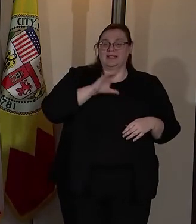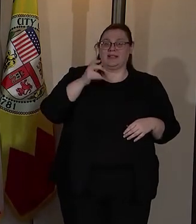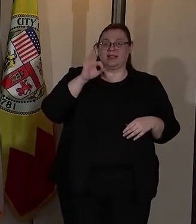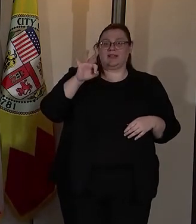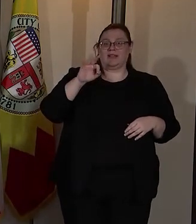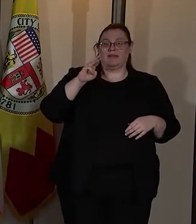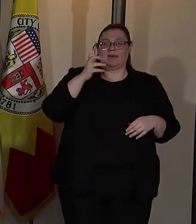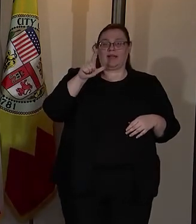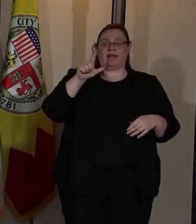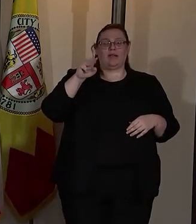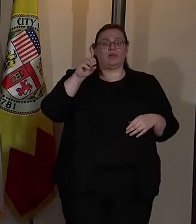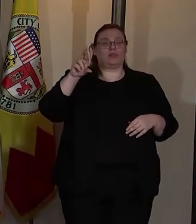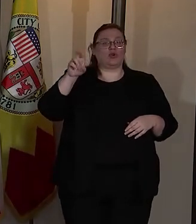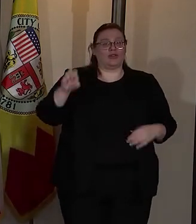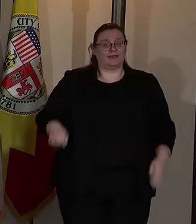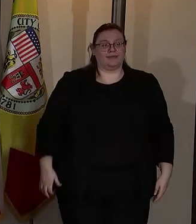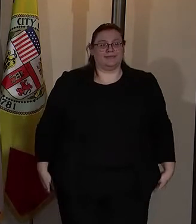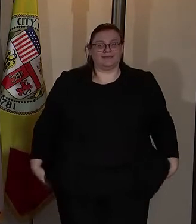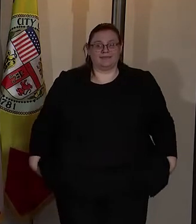Michael Moore.